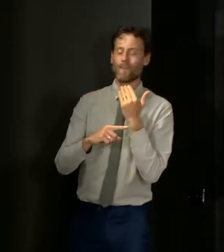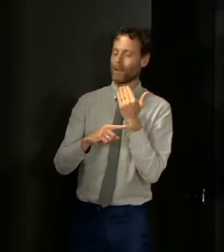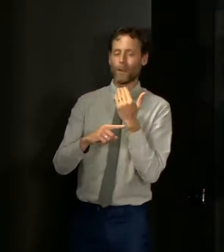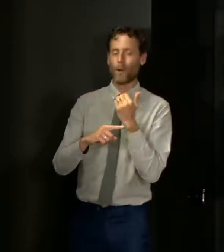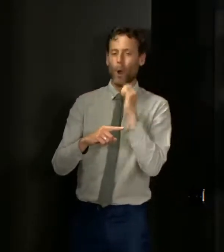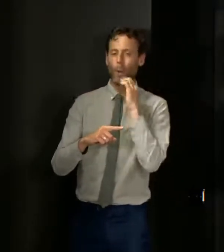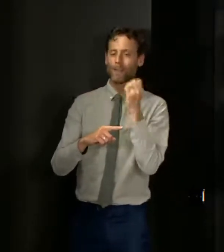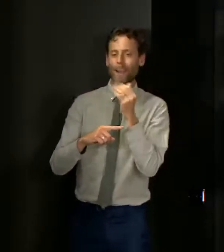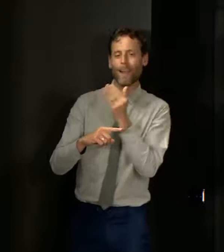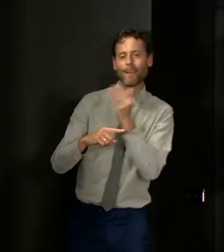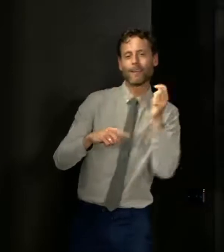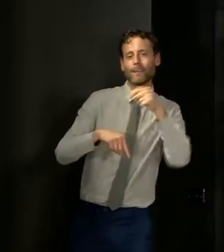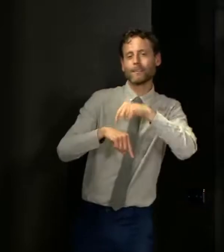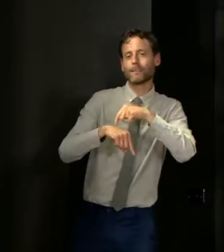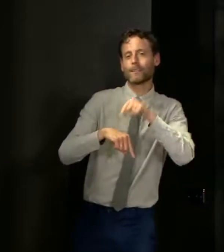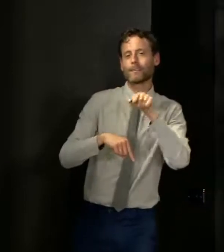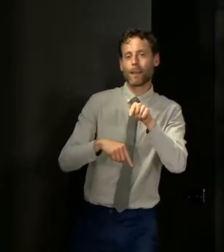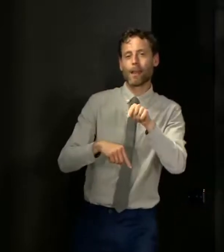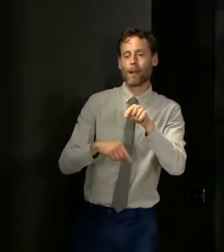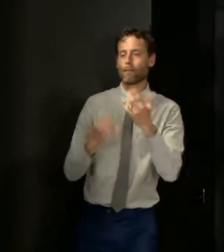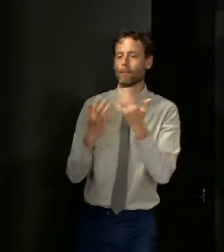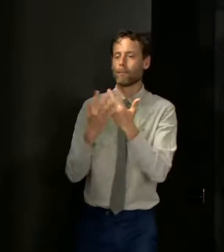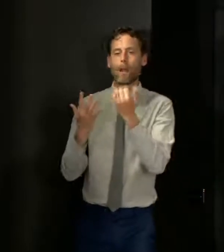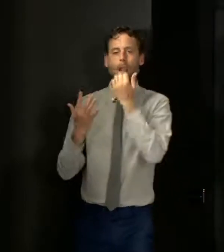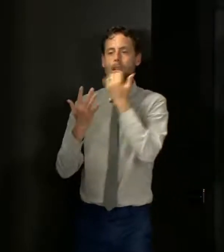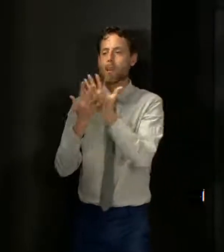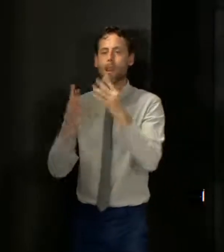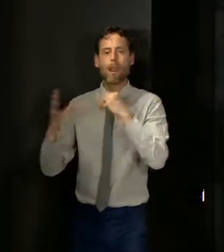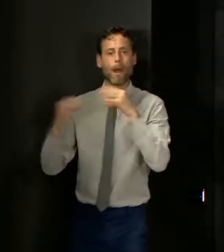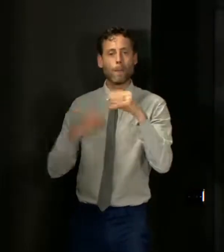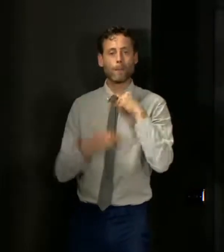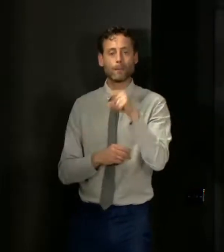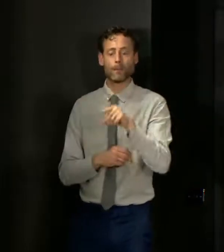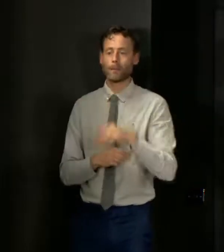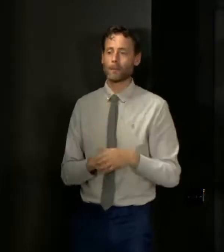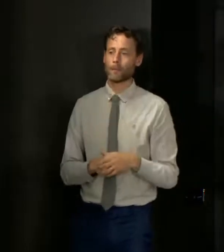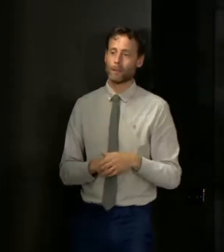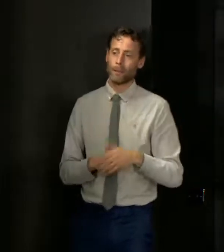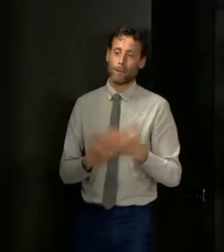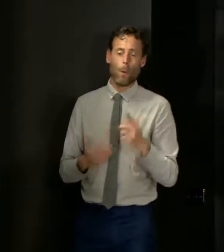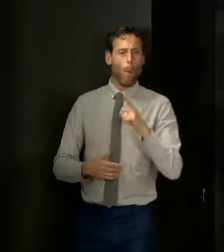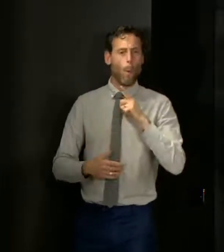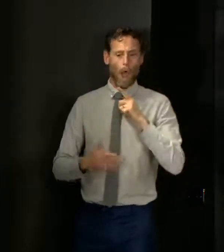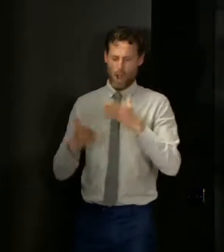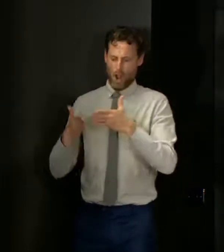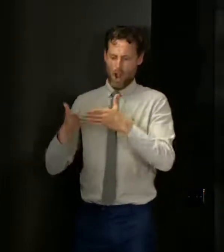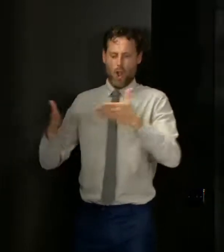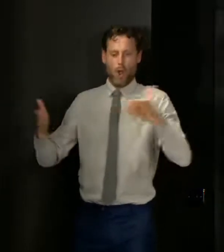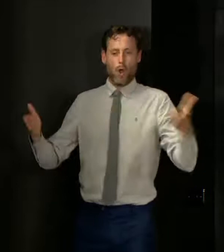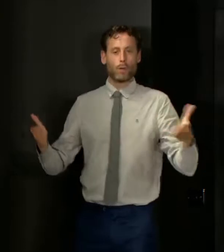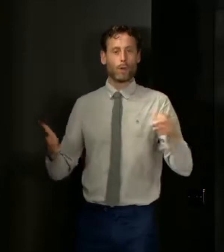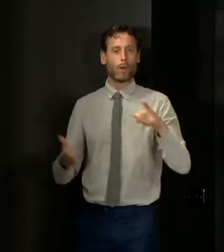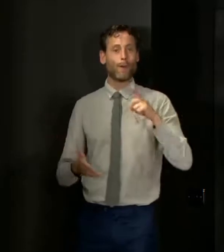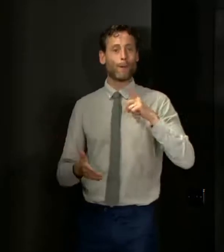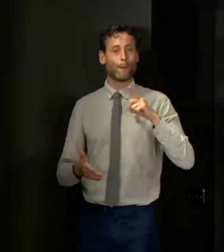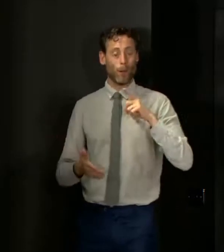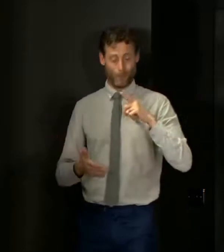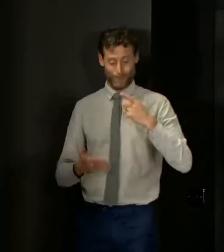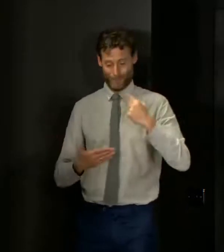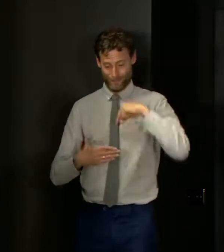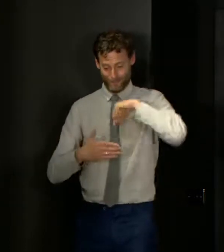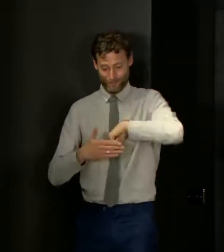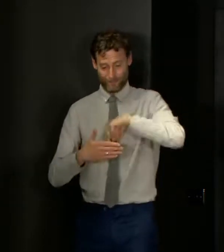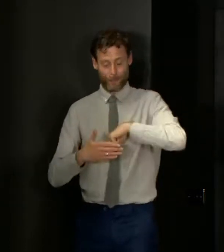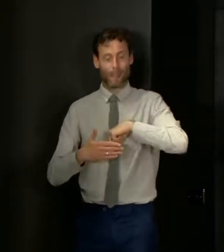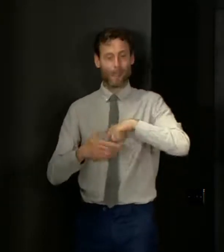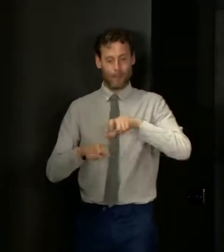terms of the numbers of cases that are coming forward. Why does it take that long? Well, it takes that long because of the life cycle that we know of